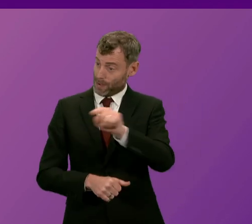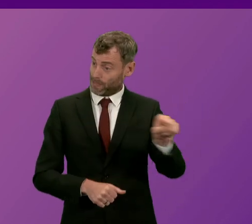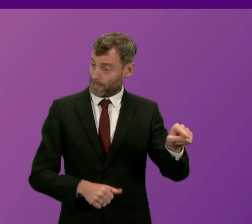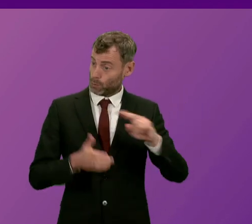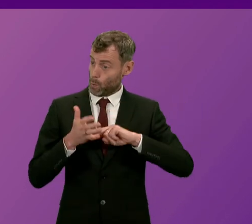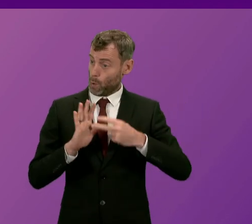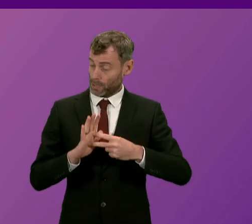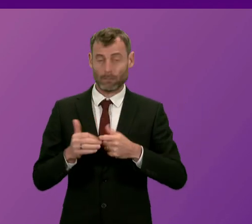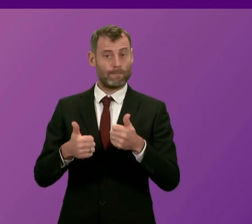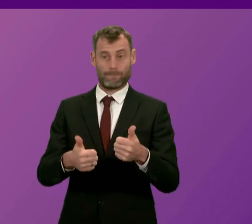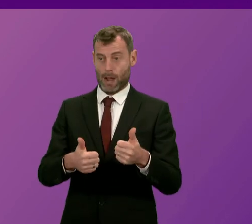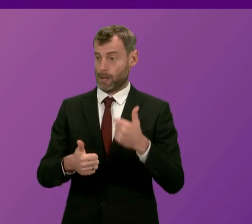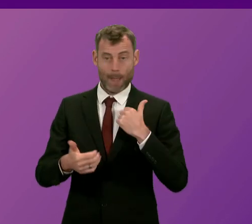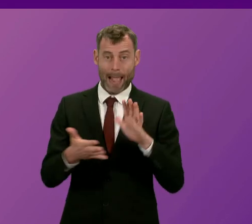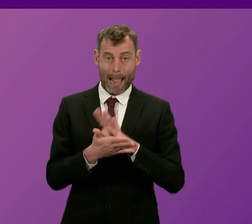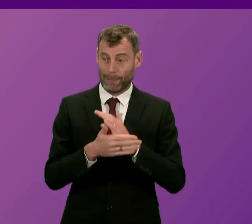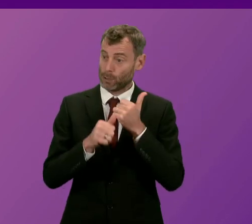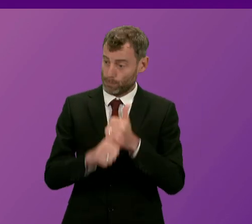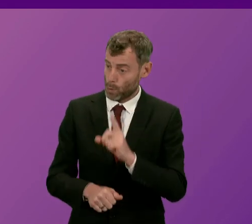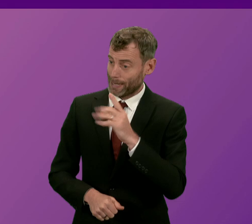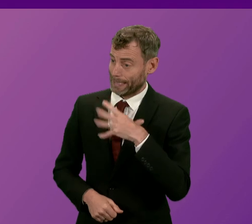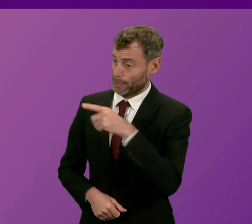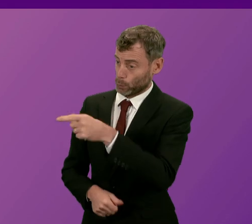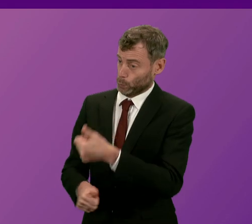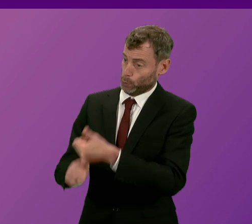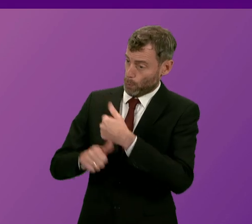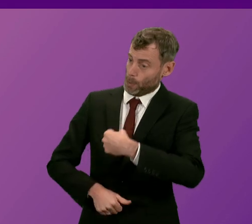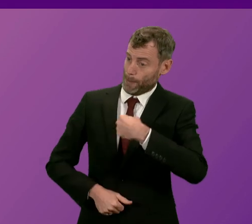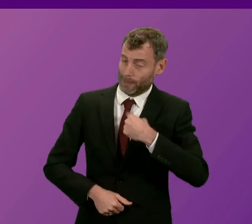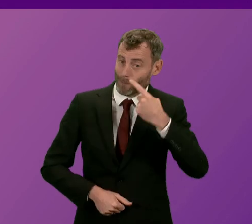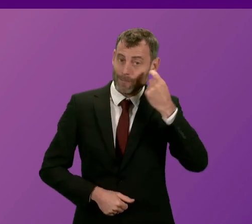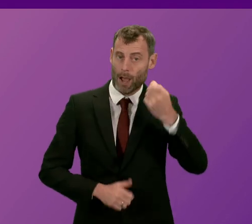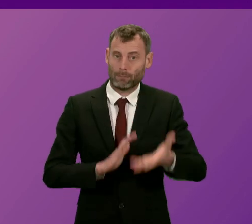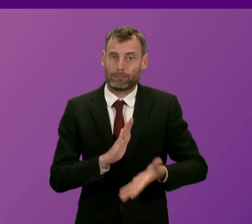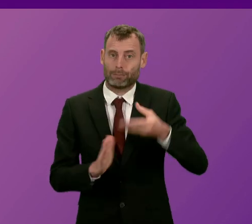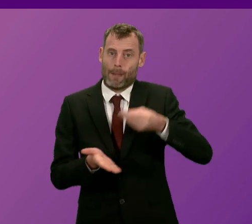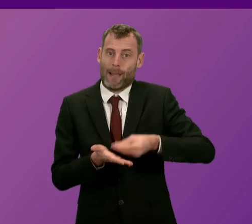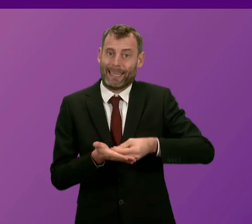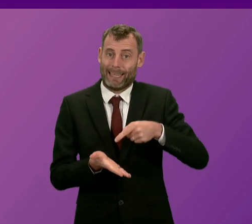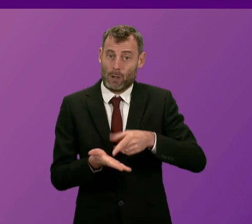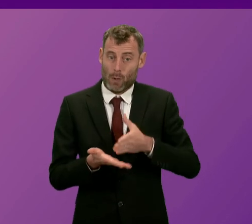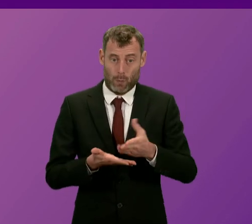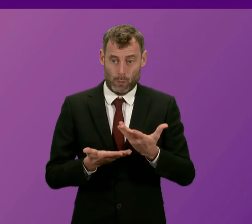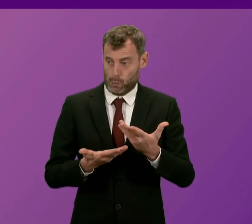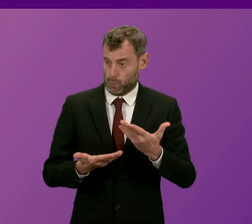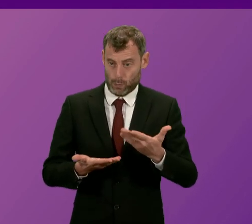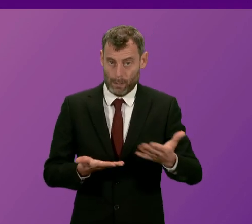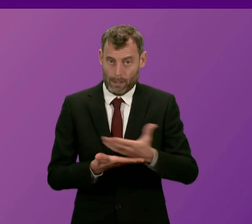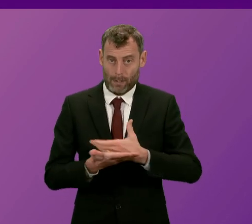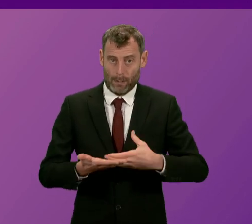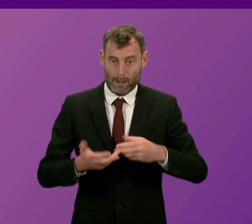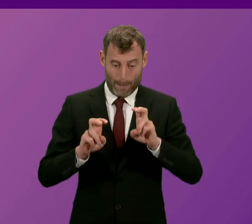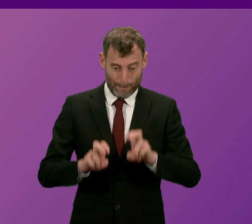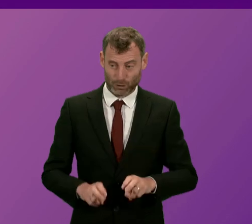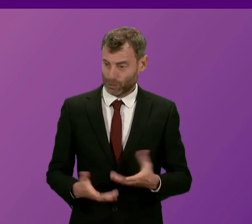activities by then supporting us in having the means to invest in these organisations through the budget process. Collette